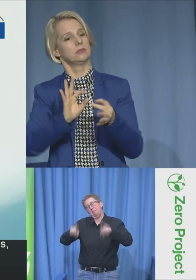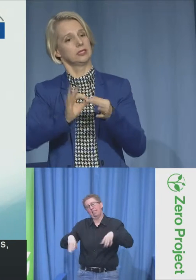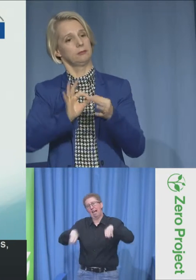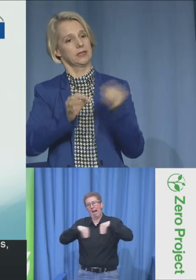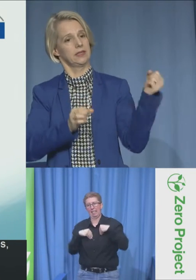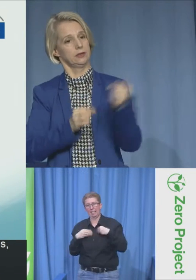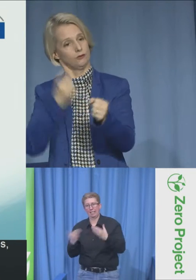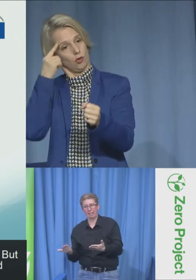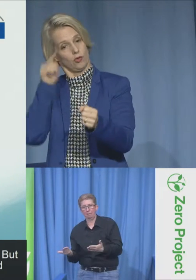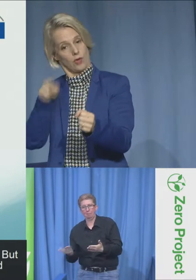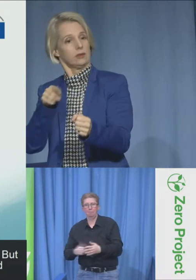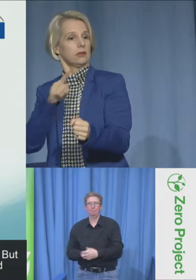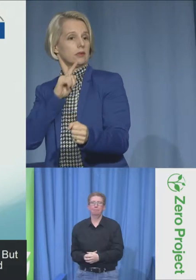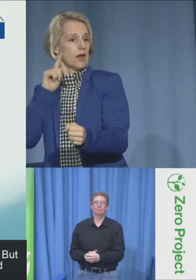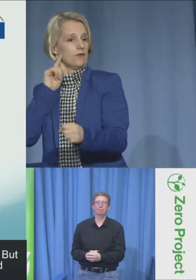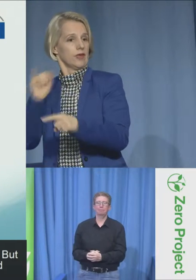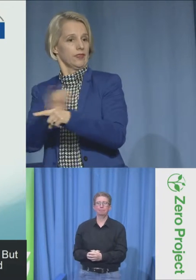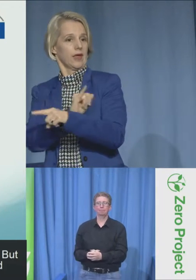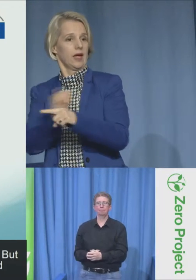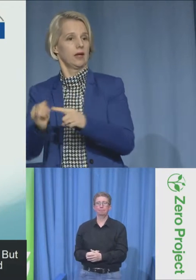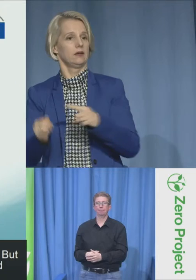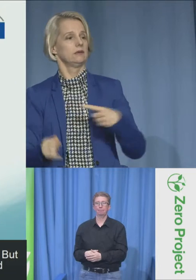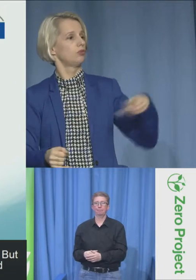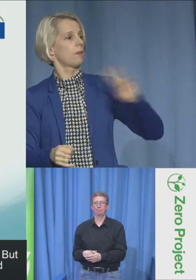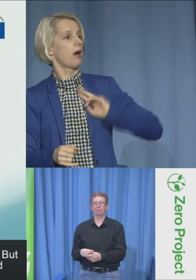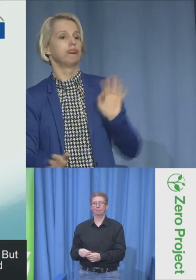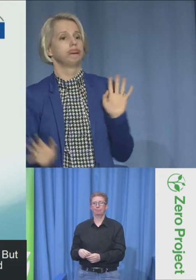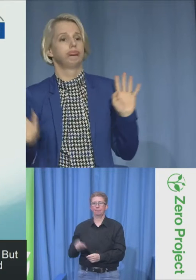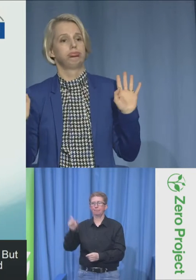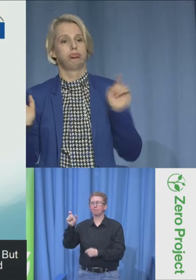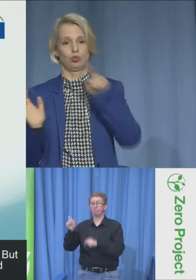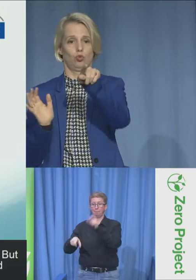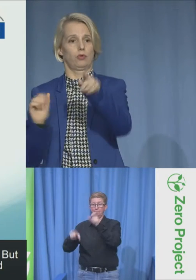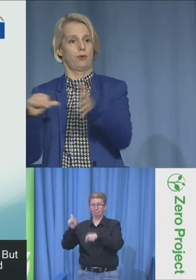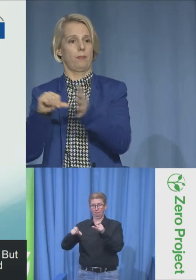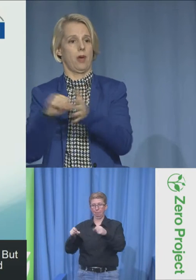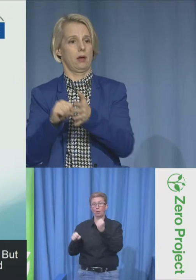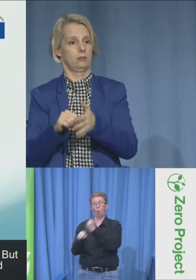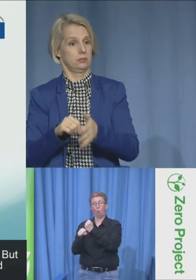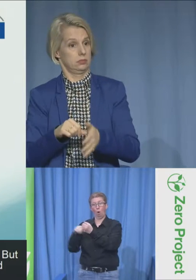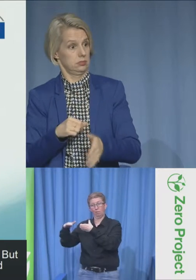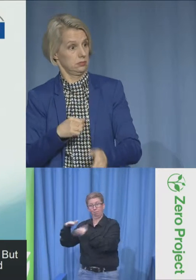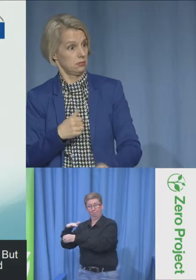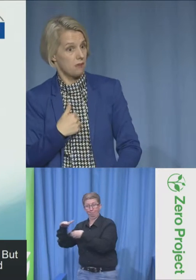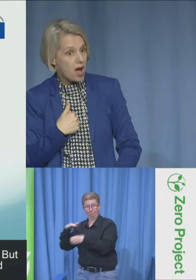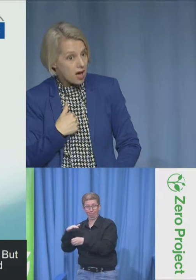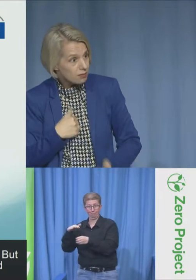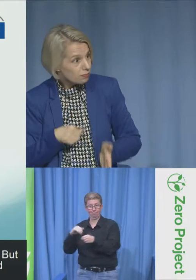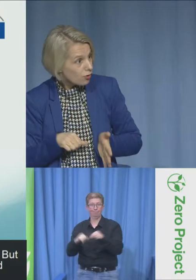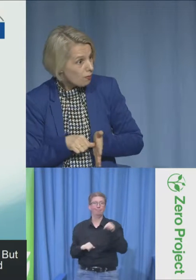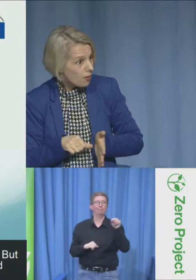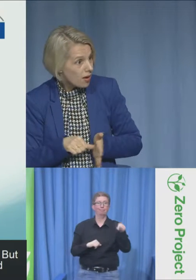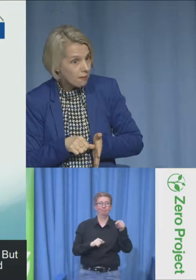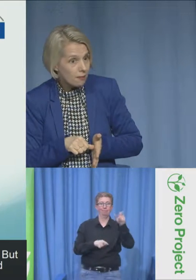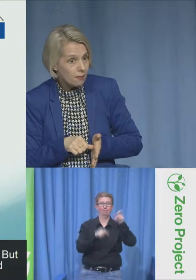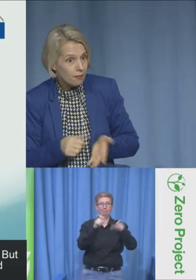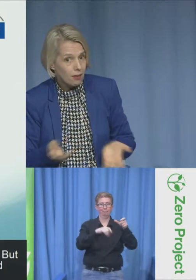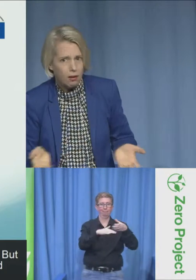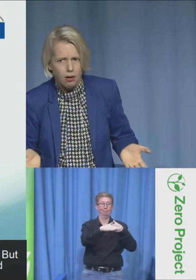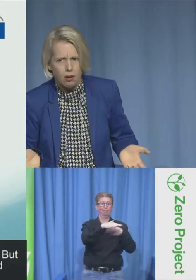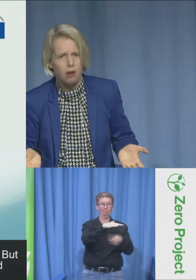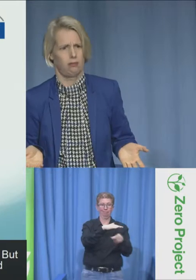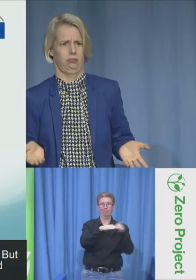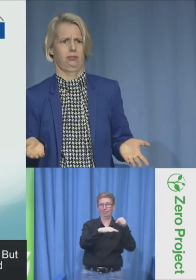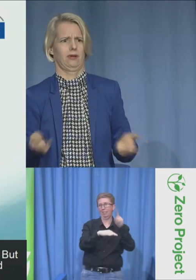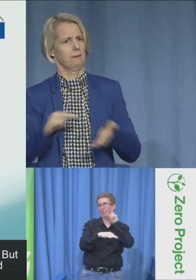in the past, and I ask the parliament to provide an interpreter for that intern, they say, it's not our problem, it's your